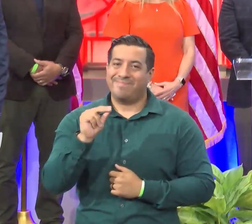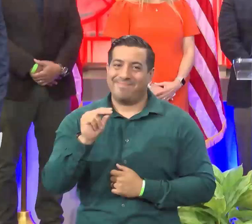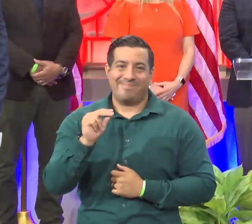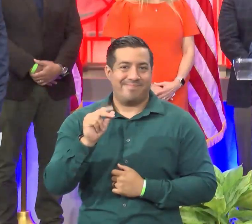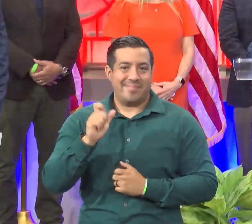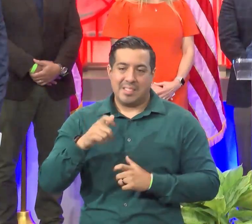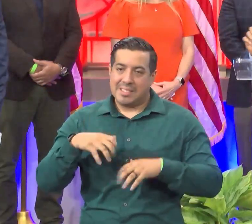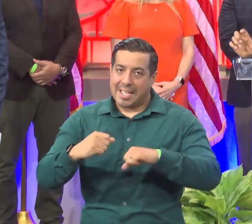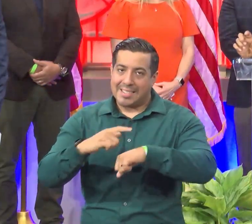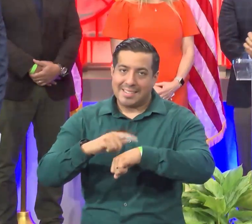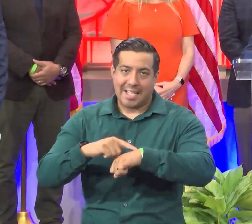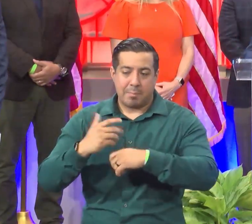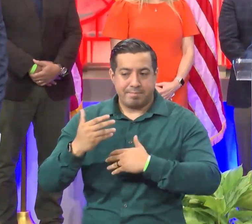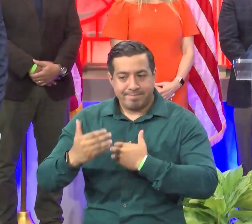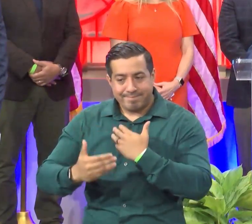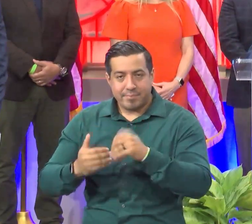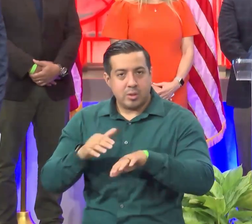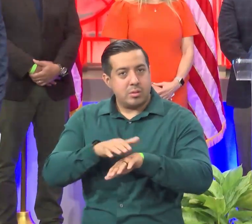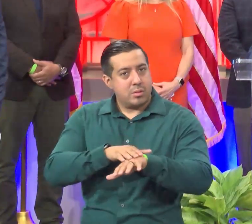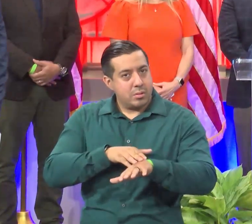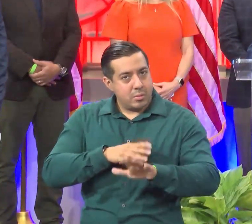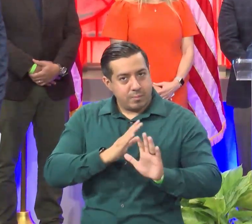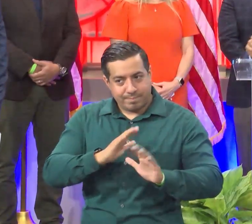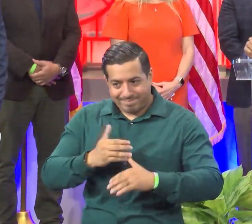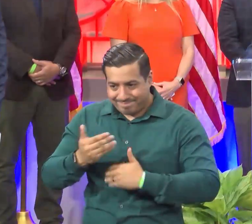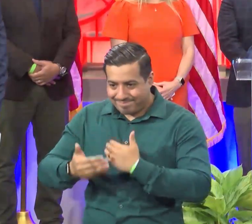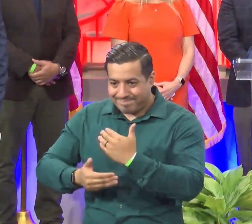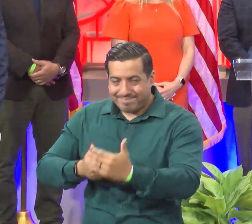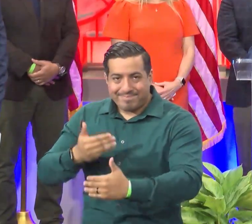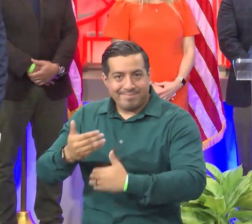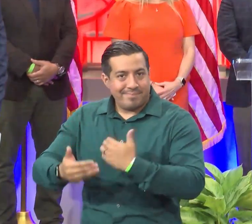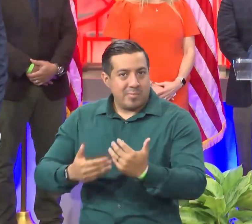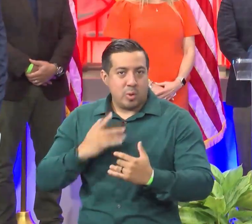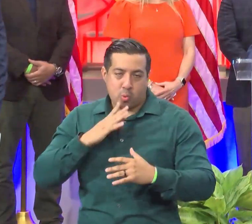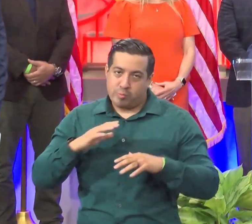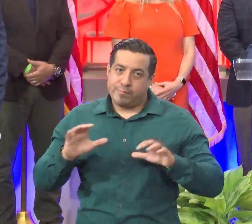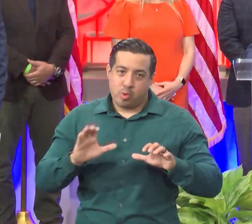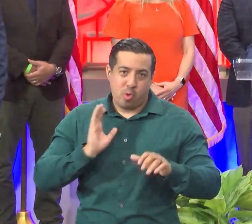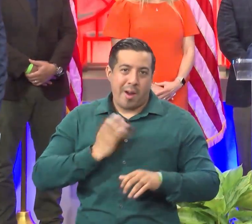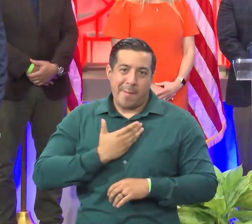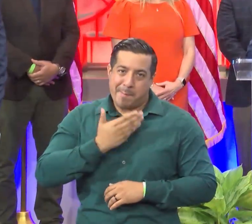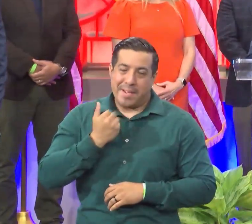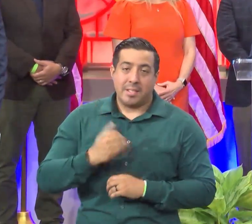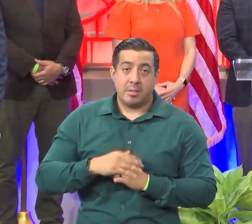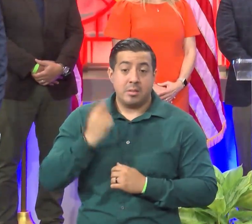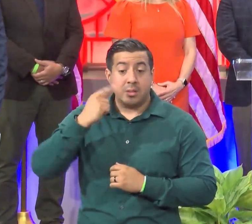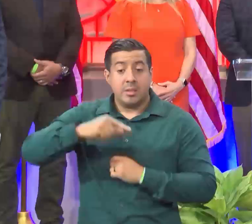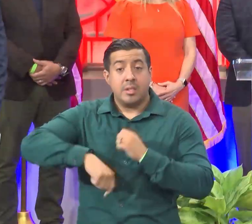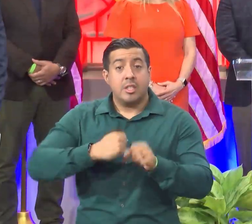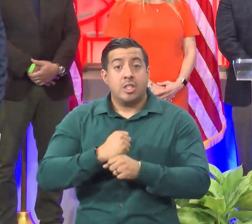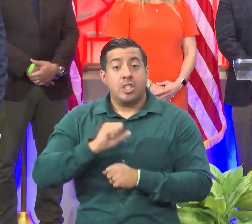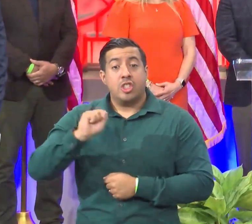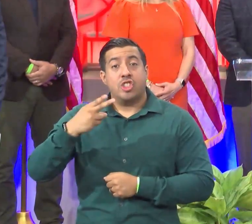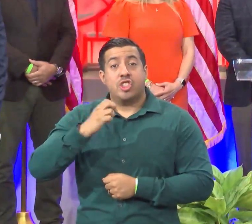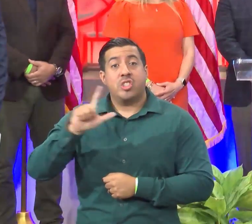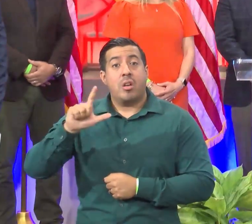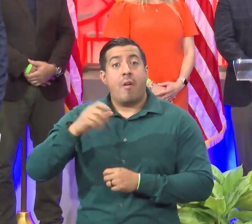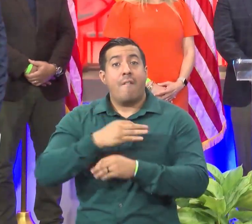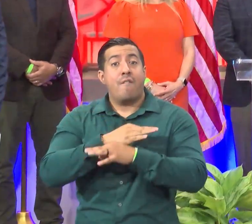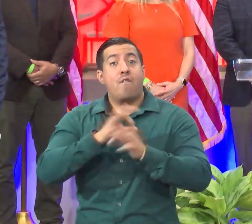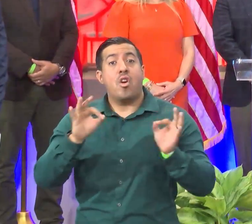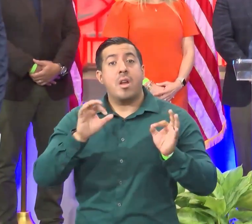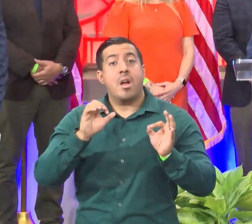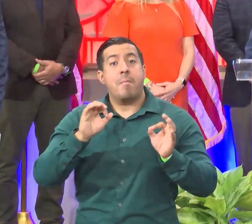time to kind of move forward, and we're going to do so as best we can. And this year, the Shale Freedom Over Texas